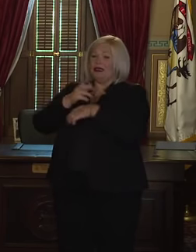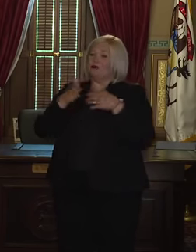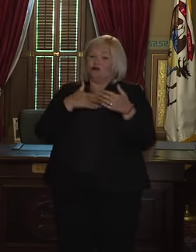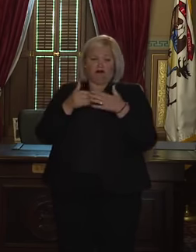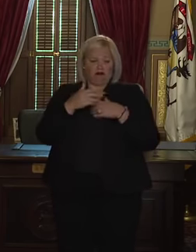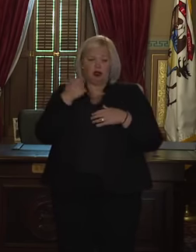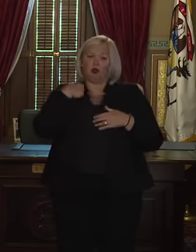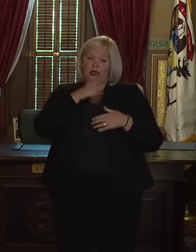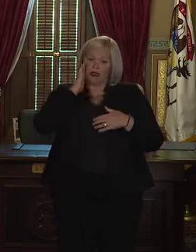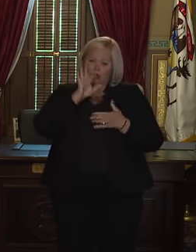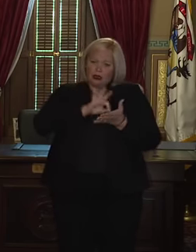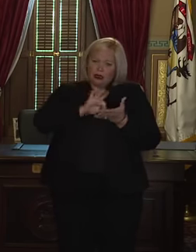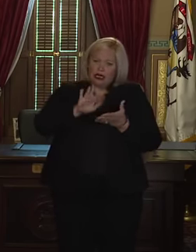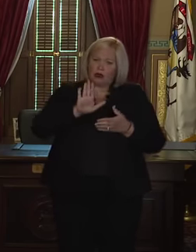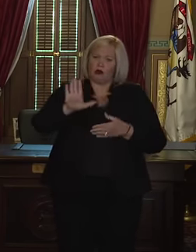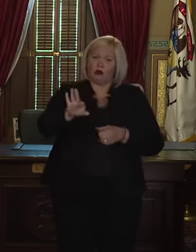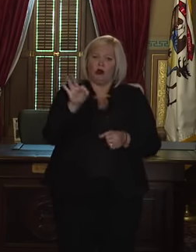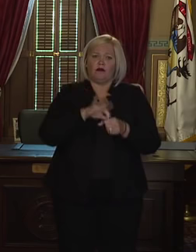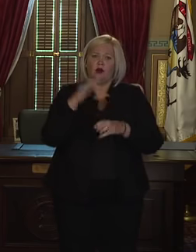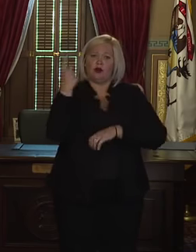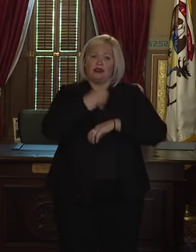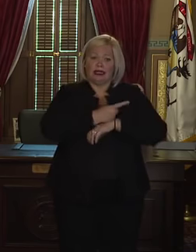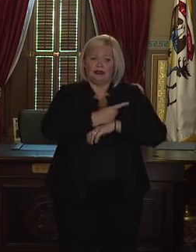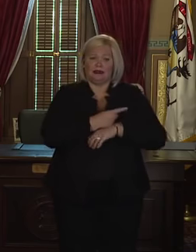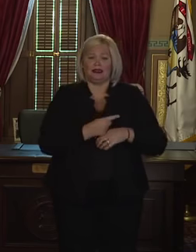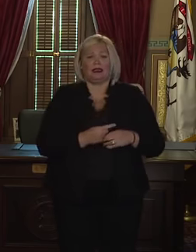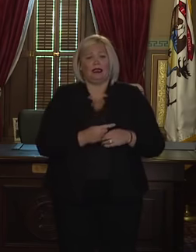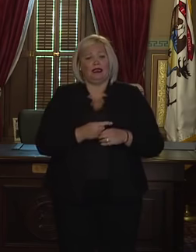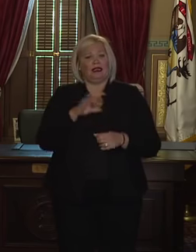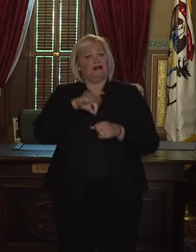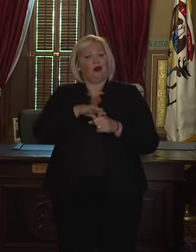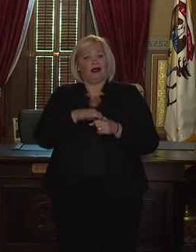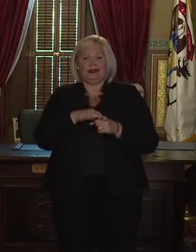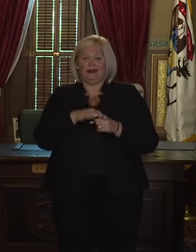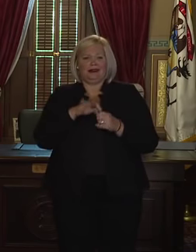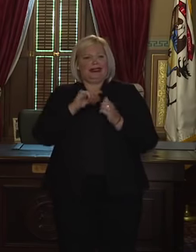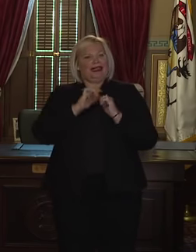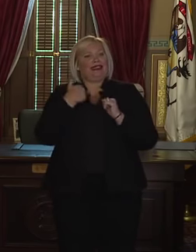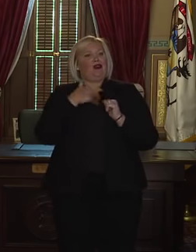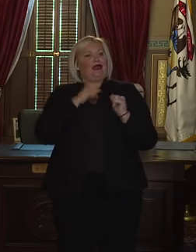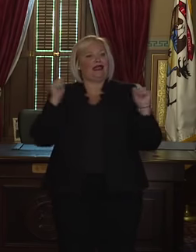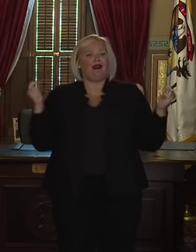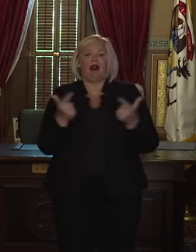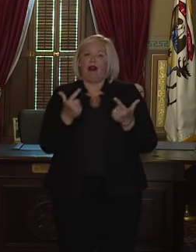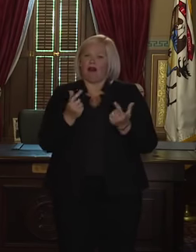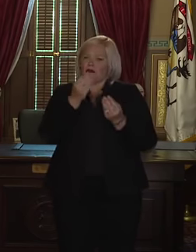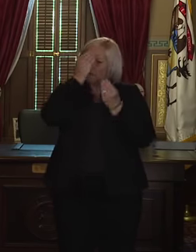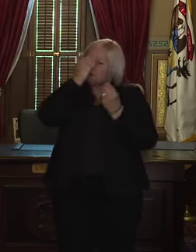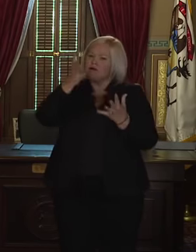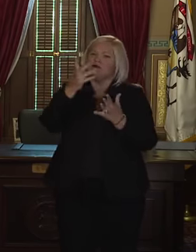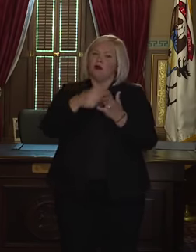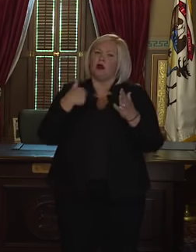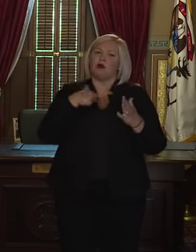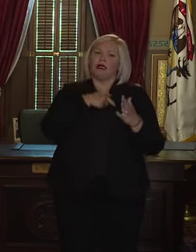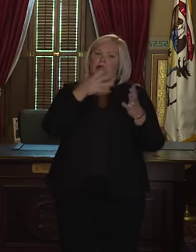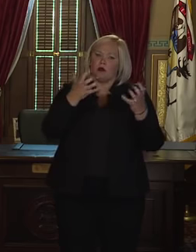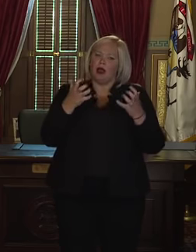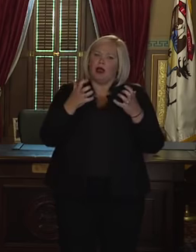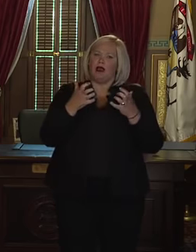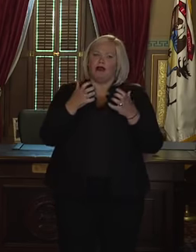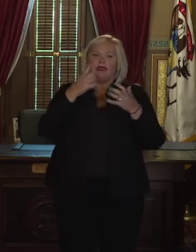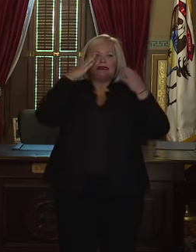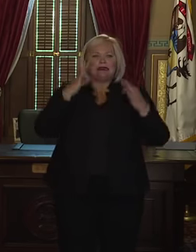3rd. Voting is the most important way we can use all of our voices, raise our voices and decide elections.